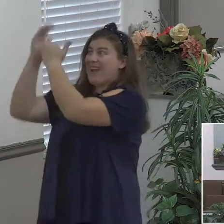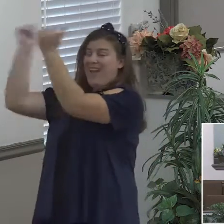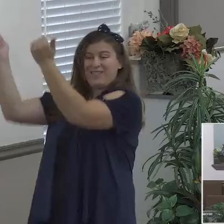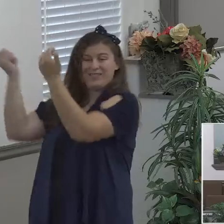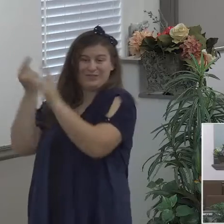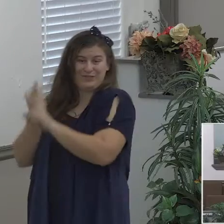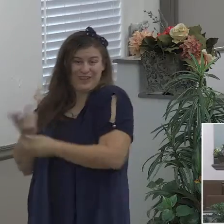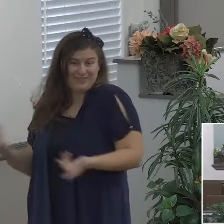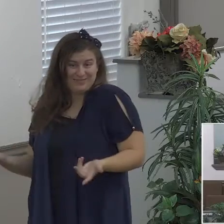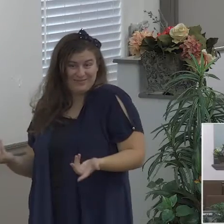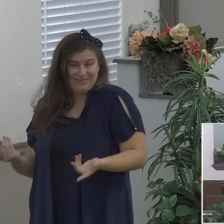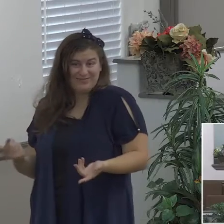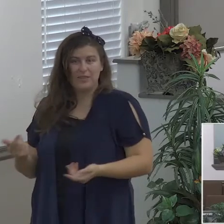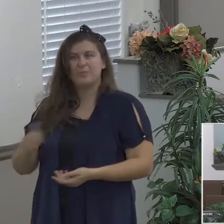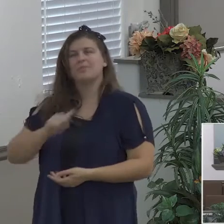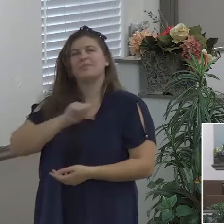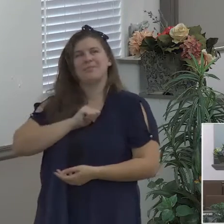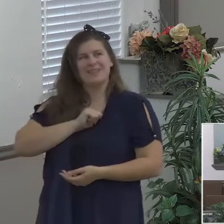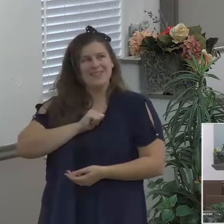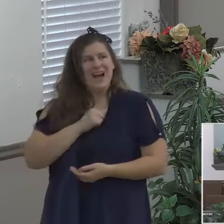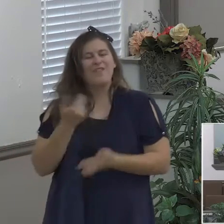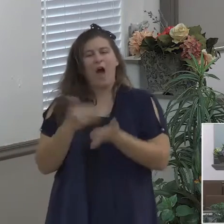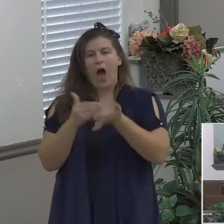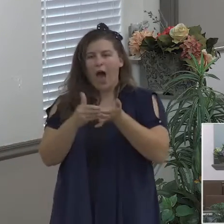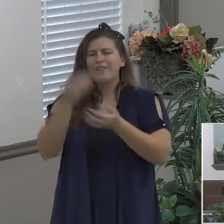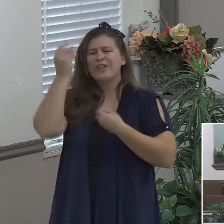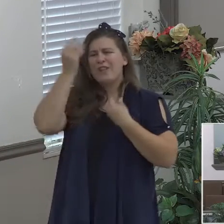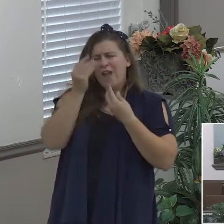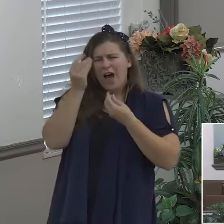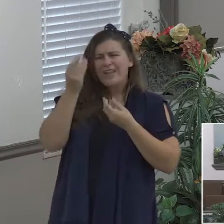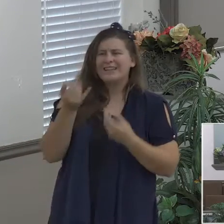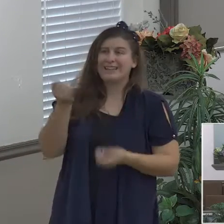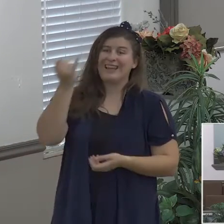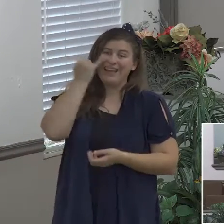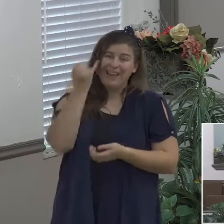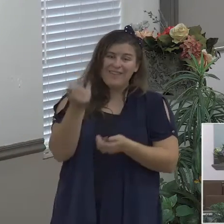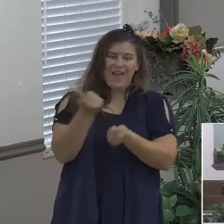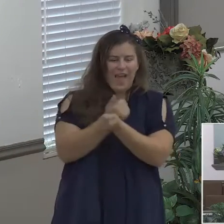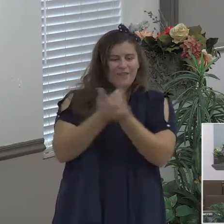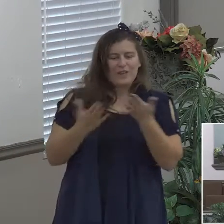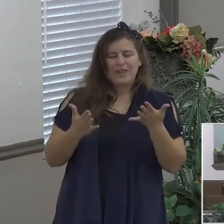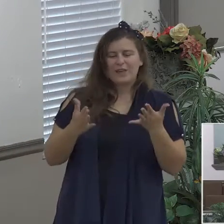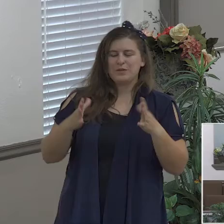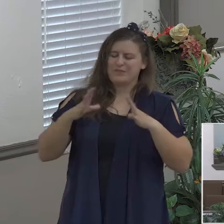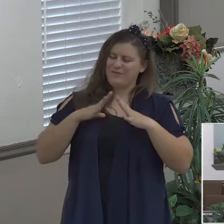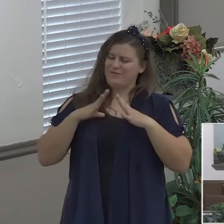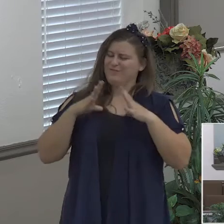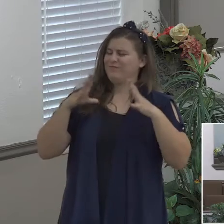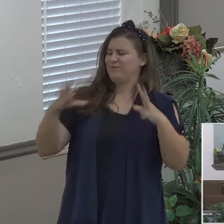everything was just absolutely just tremendous here